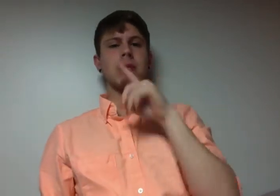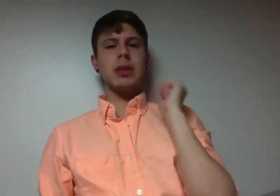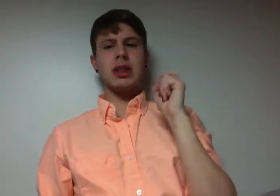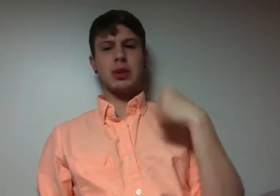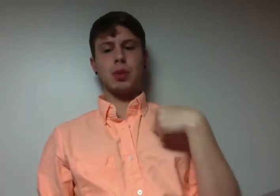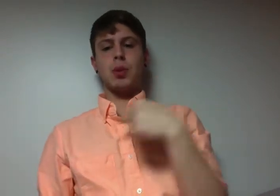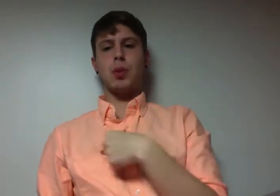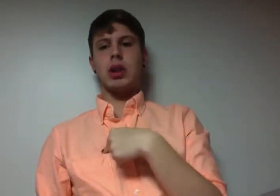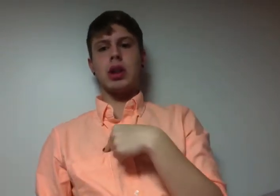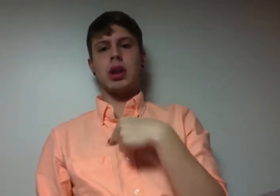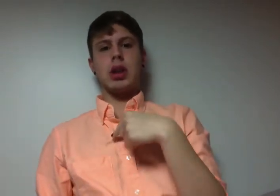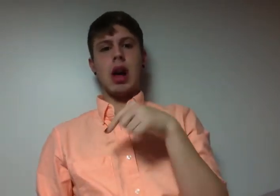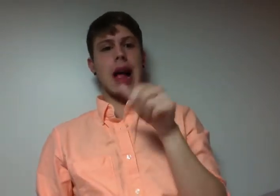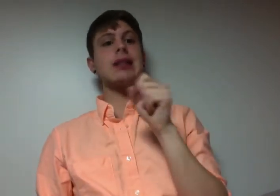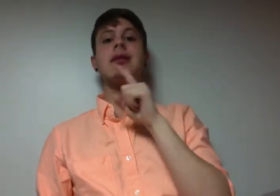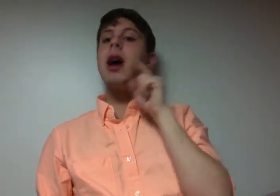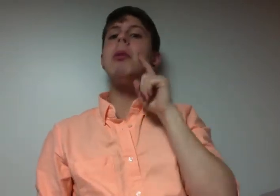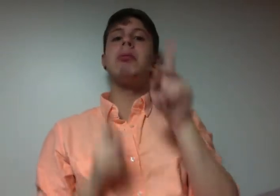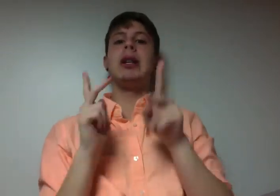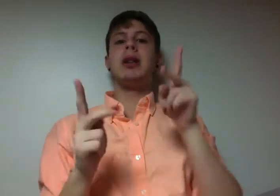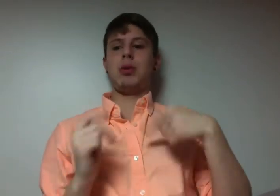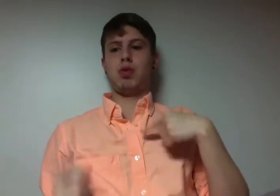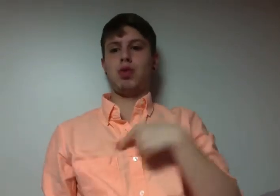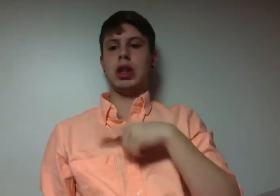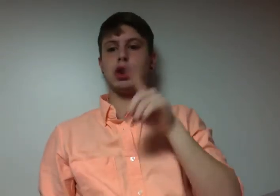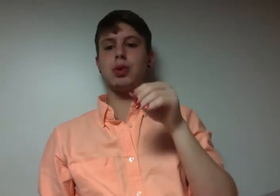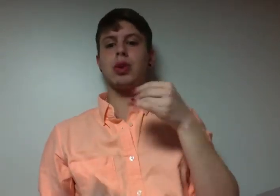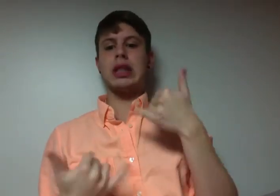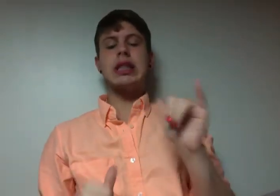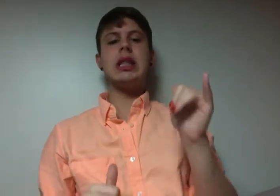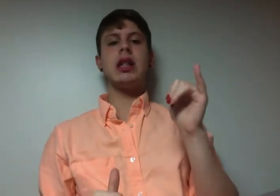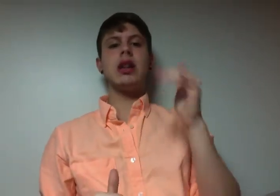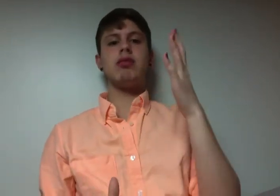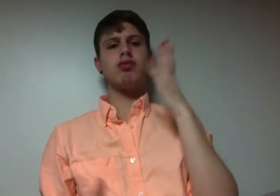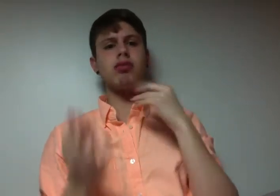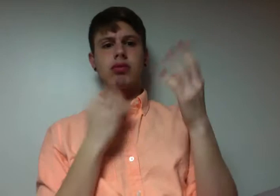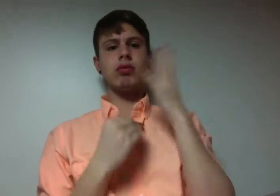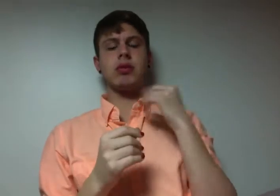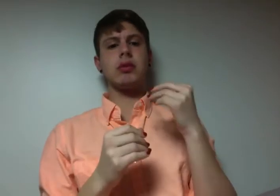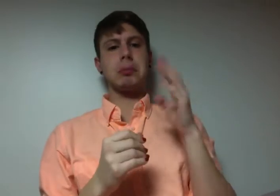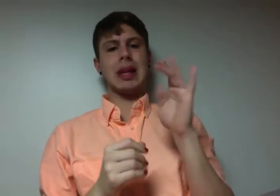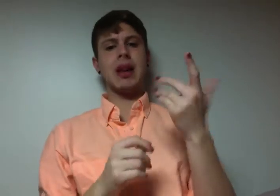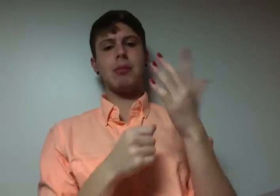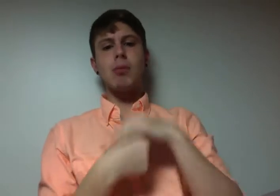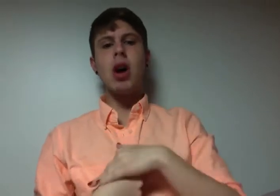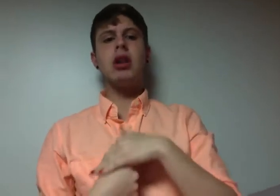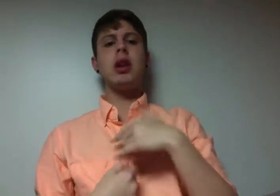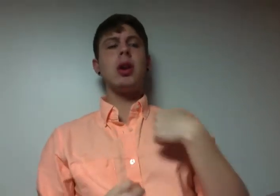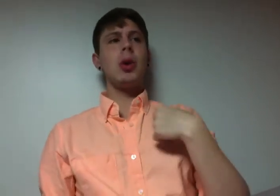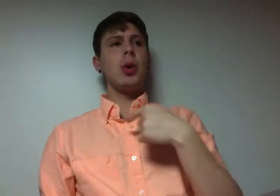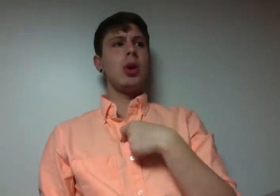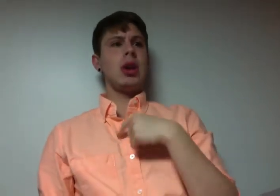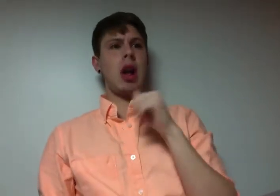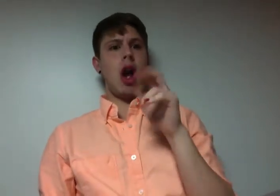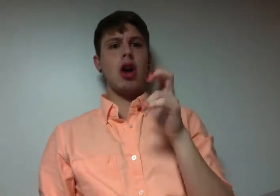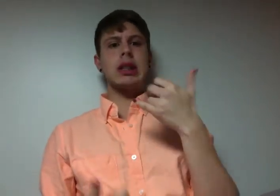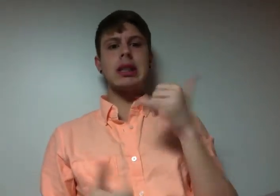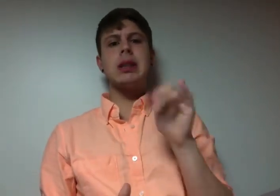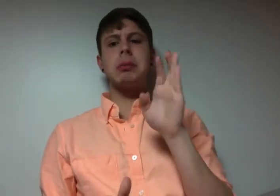diggin', I'm diggin', I'm searchin' right through that luggage. One man's trash, that's another man's, come on, fuck your granddad. We're donating that plaid bitch. it up, sure,